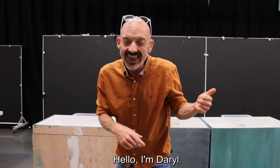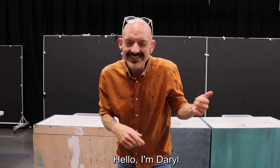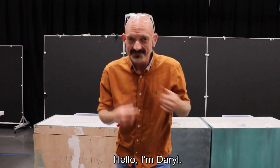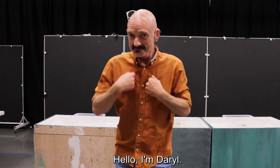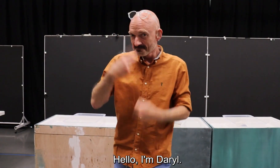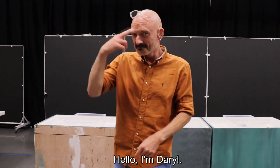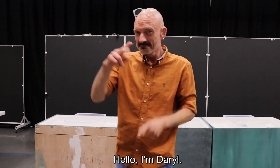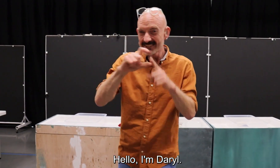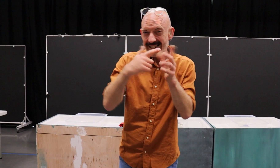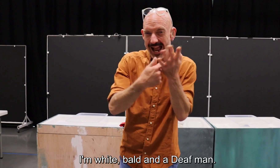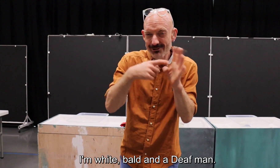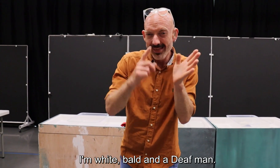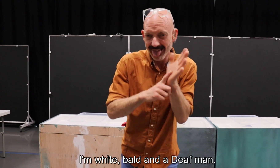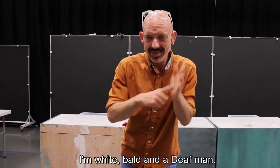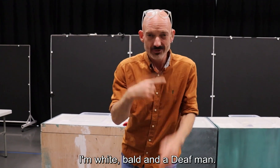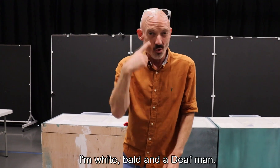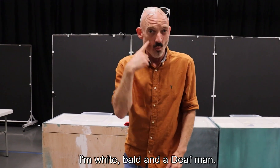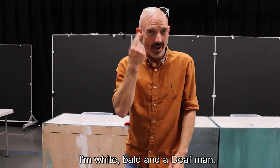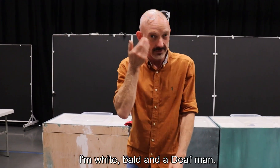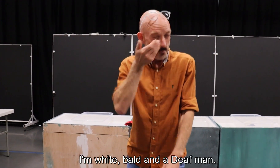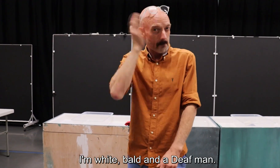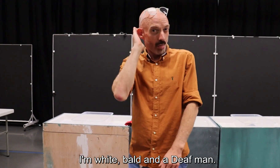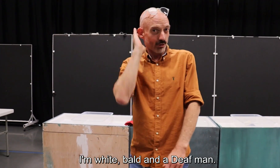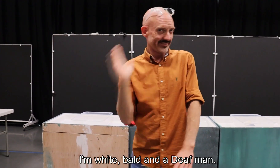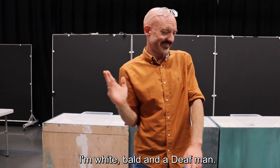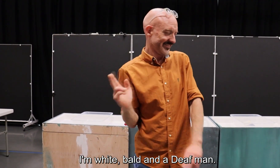Hello. I'm Daryl. I'm a white, bald and deaf man.